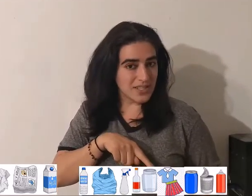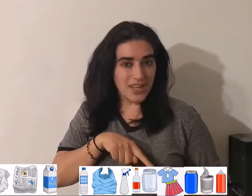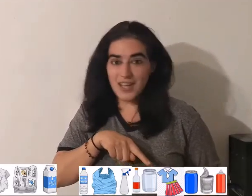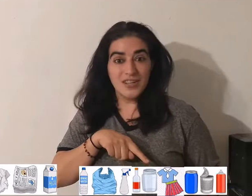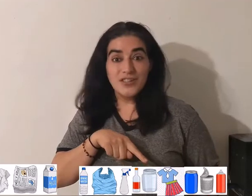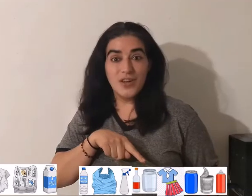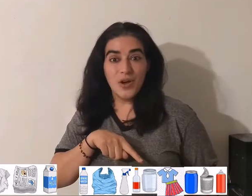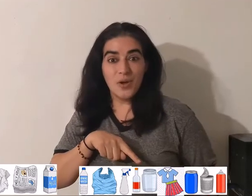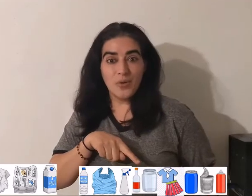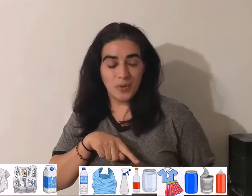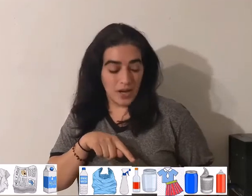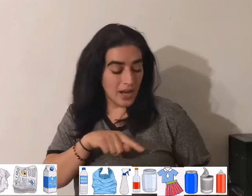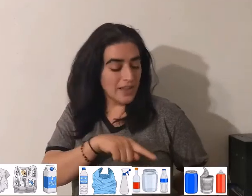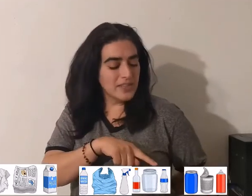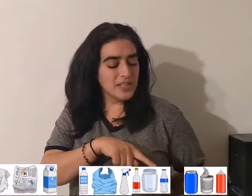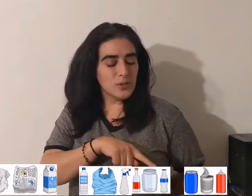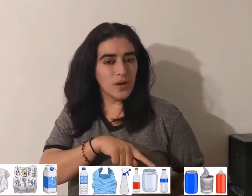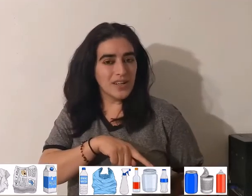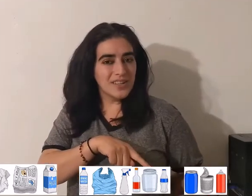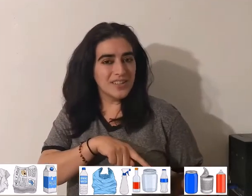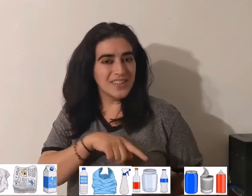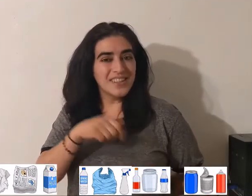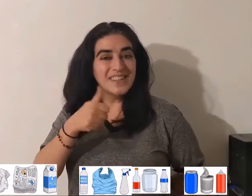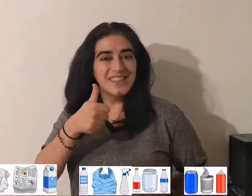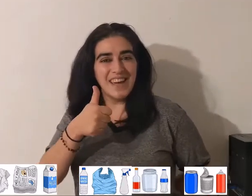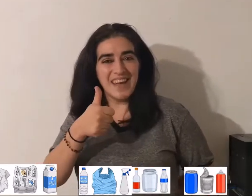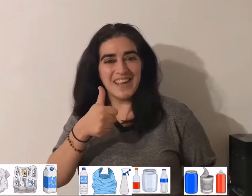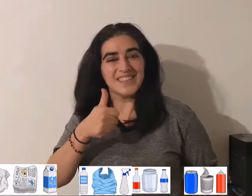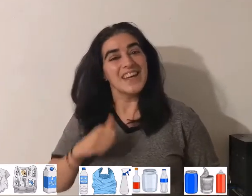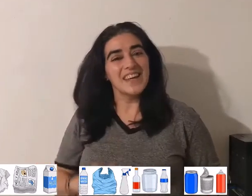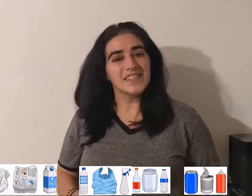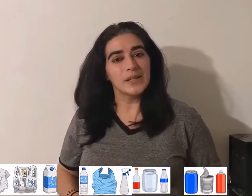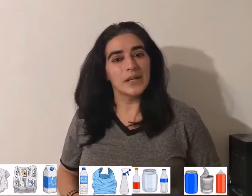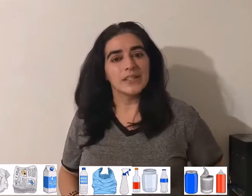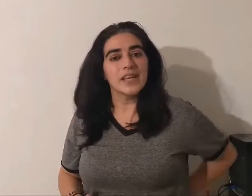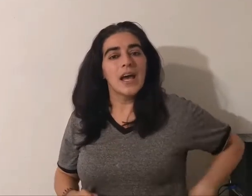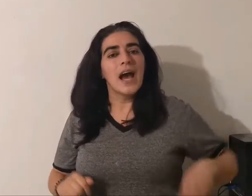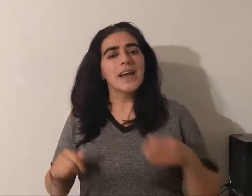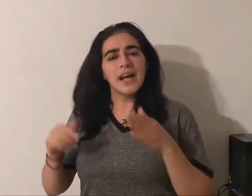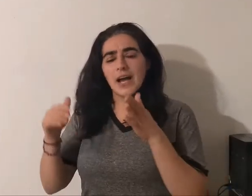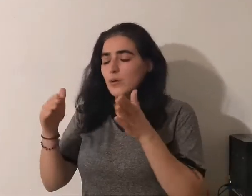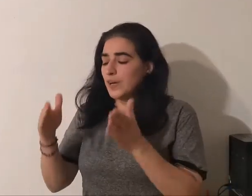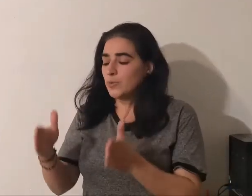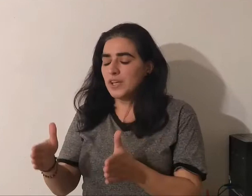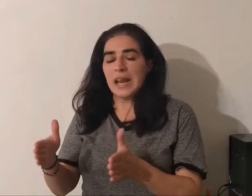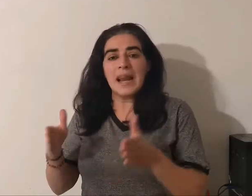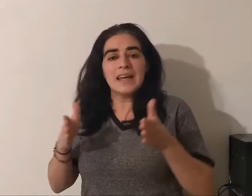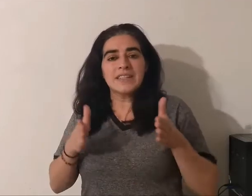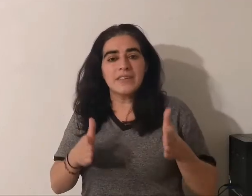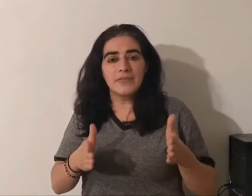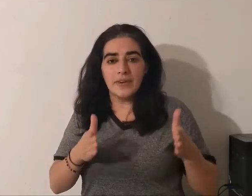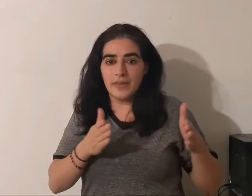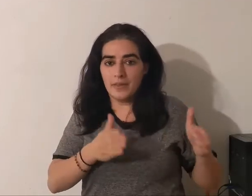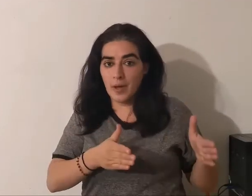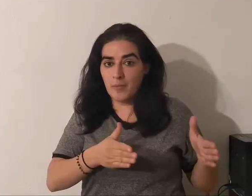No. And this one? Yes. Excellent. And how can we classify them?